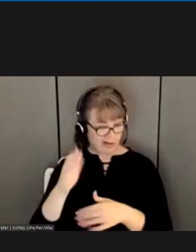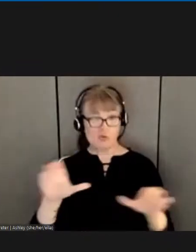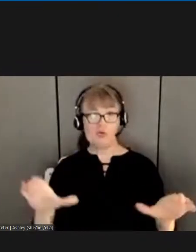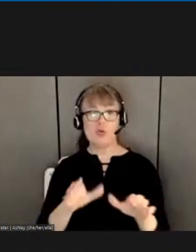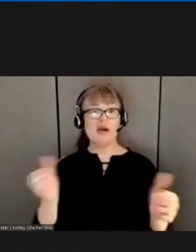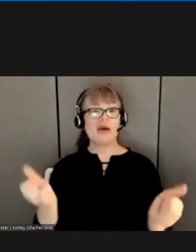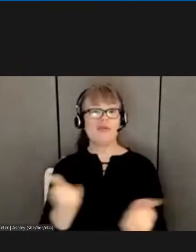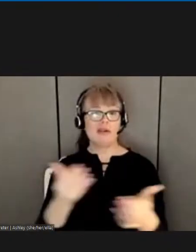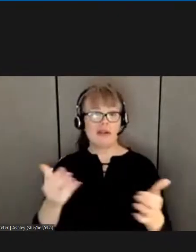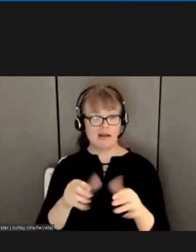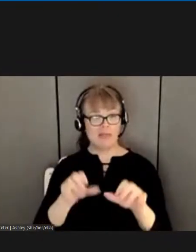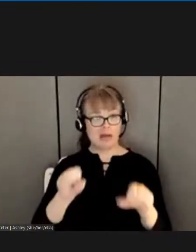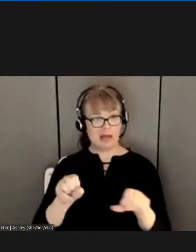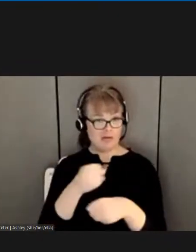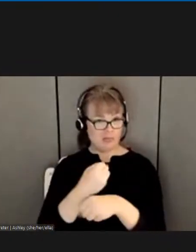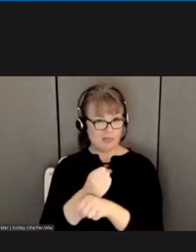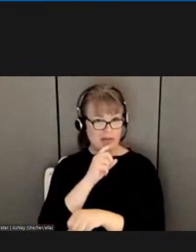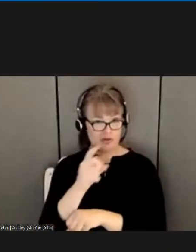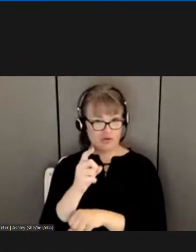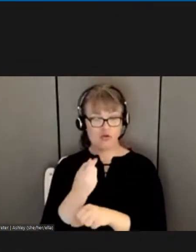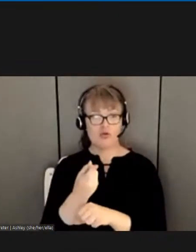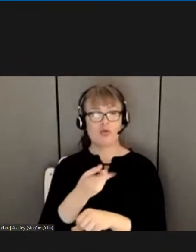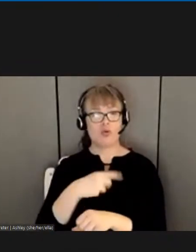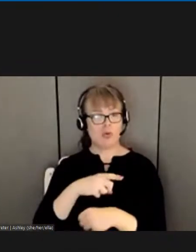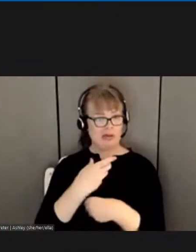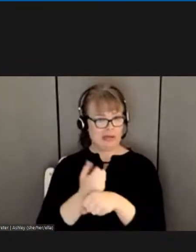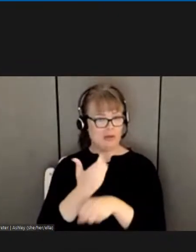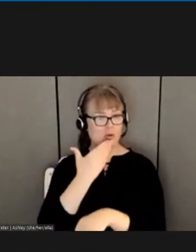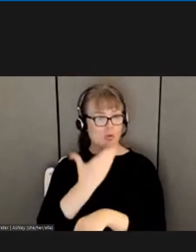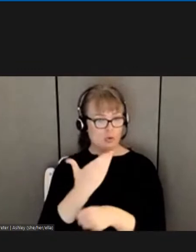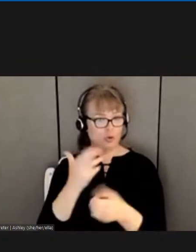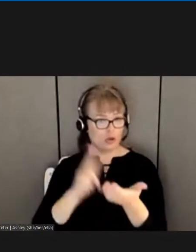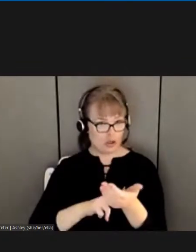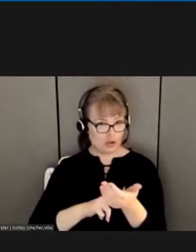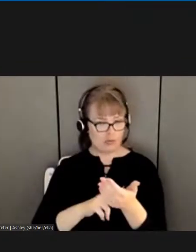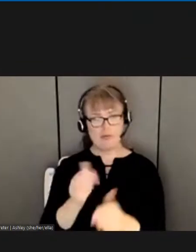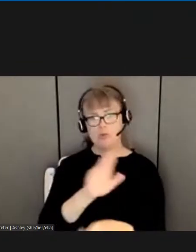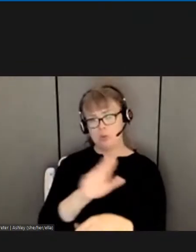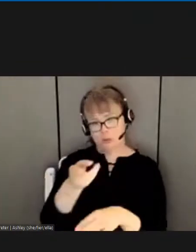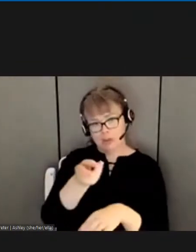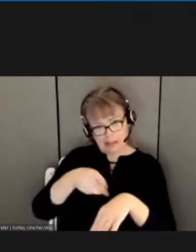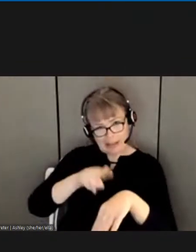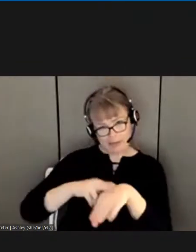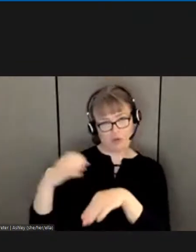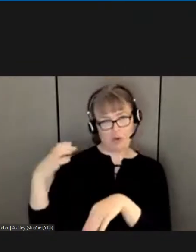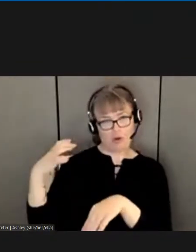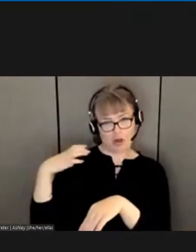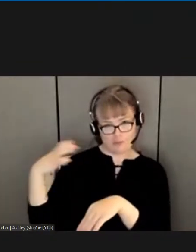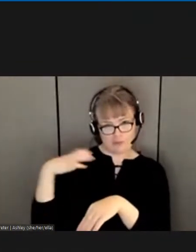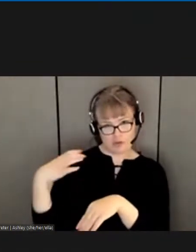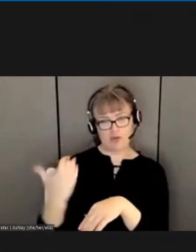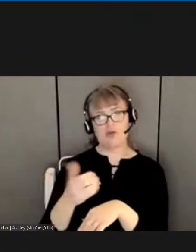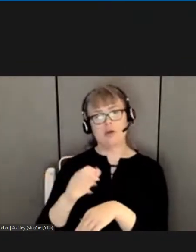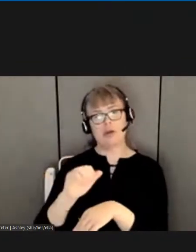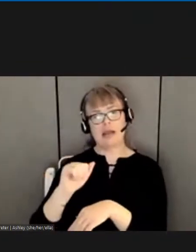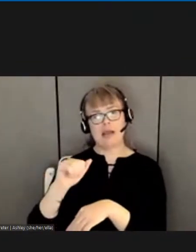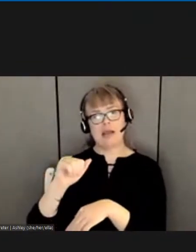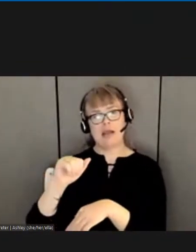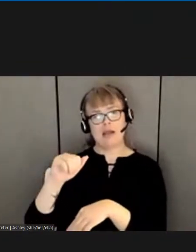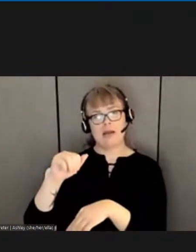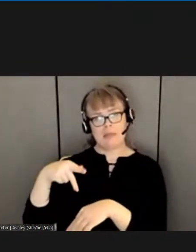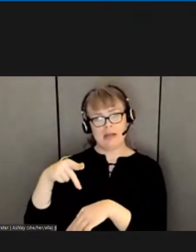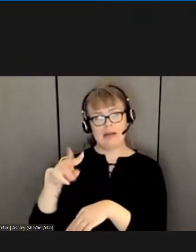contract your negotiating team your national officers and staff will continue to put in the time and hard work to get you the contract you deserve